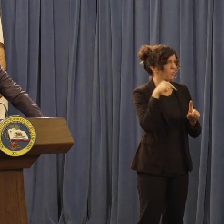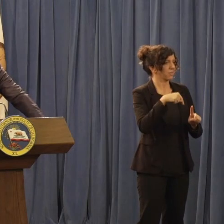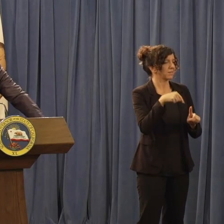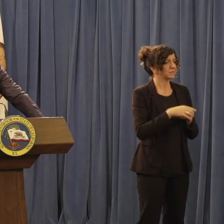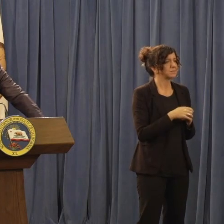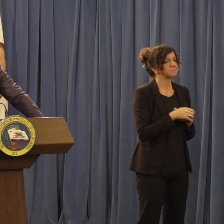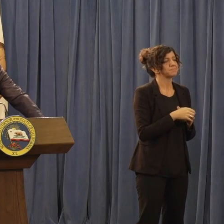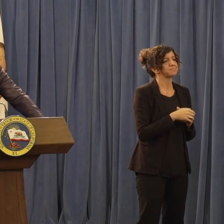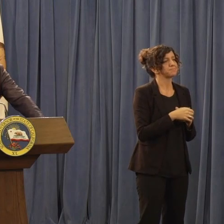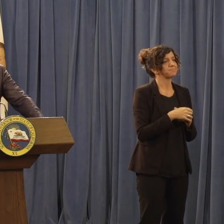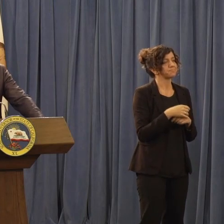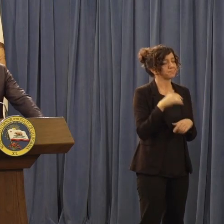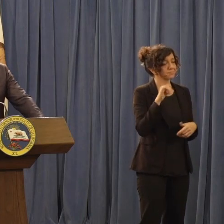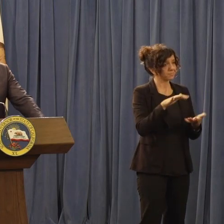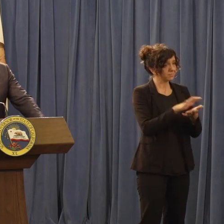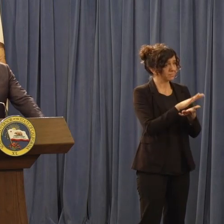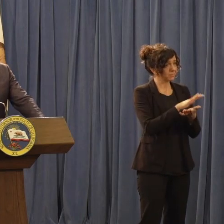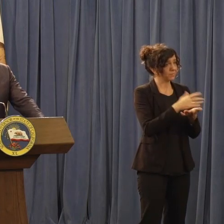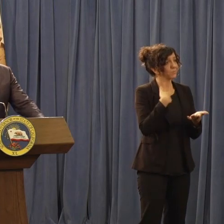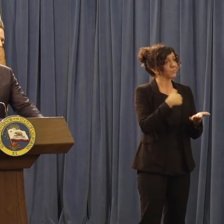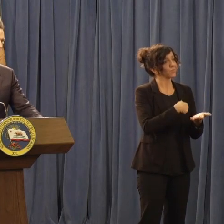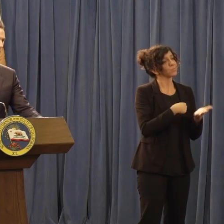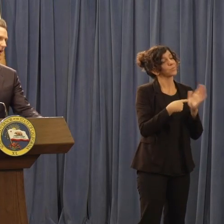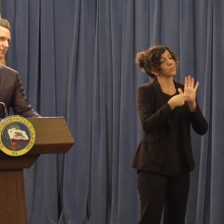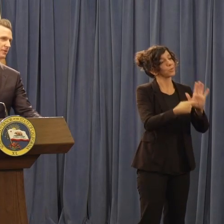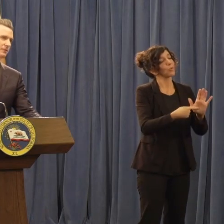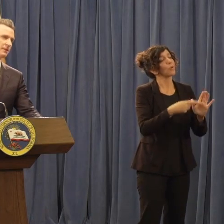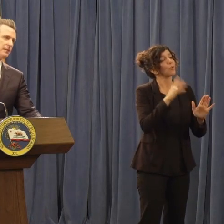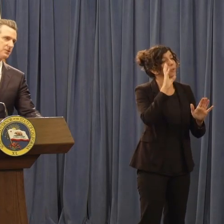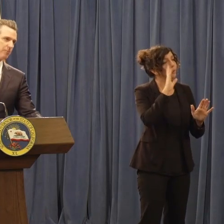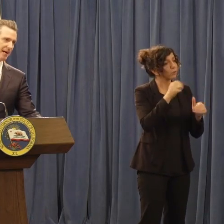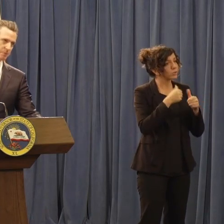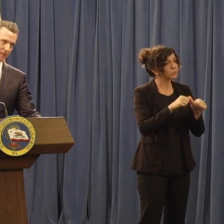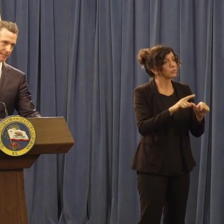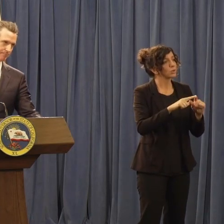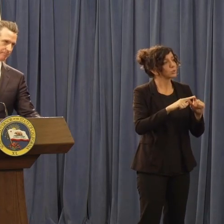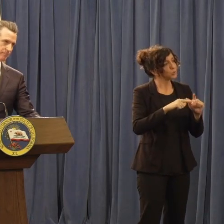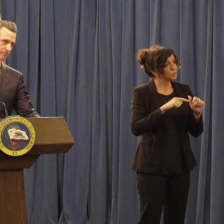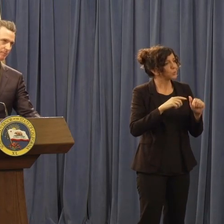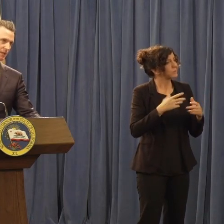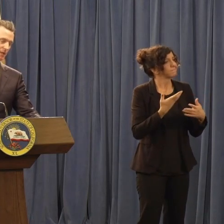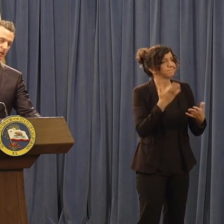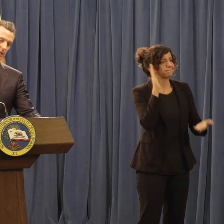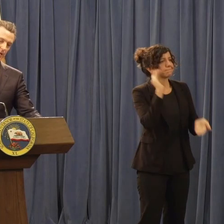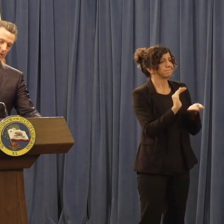signaling in this document our intention to go after surprise billing.